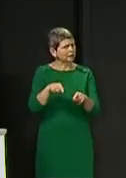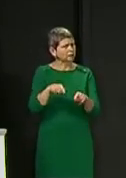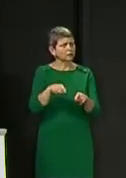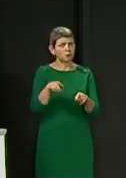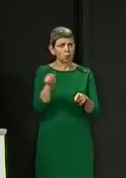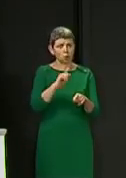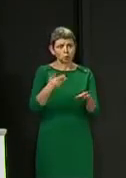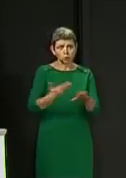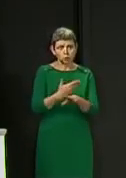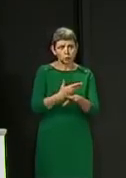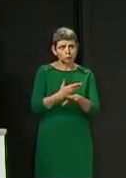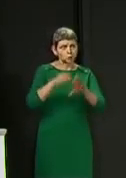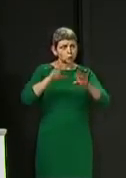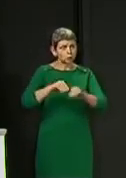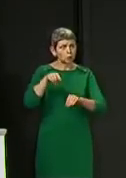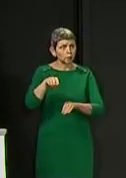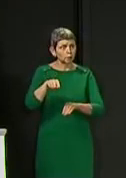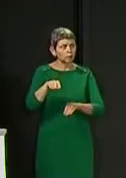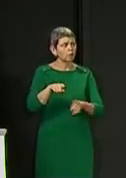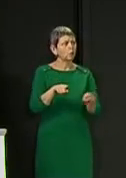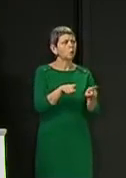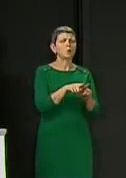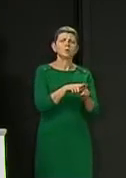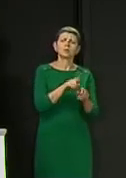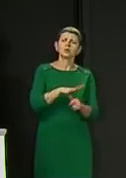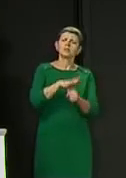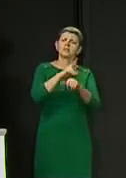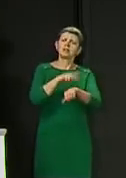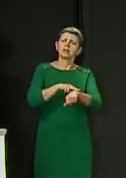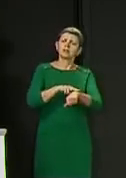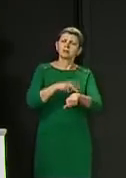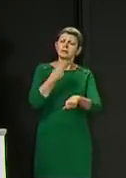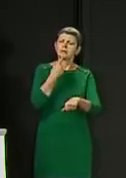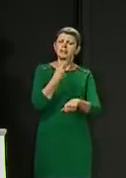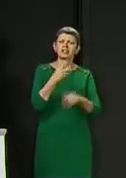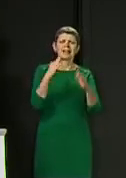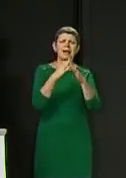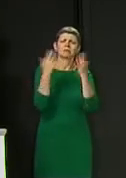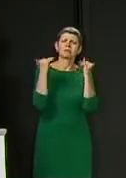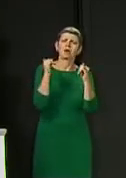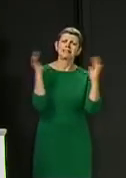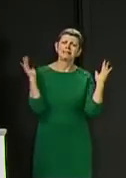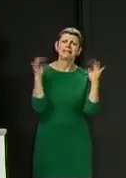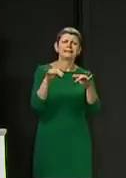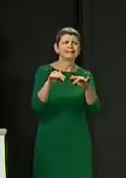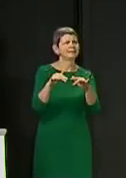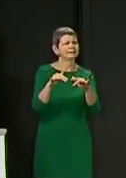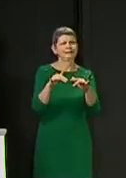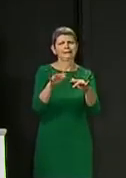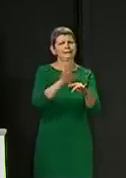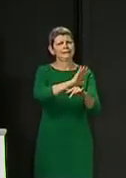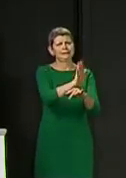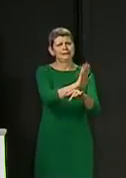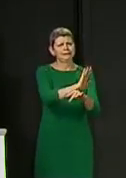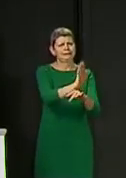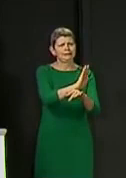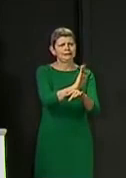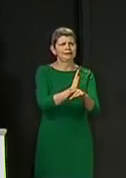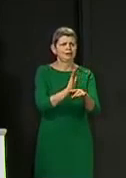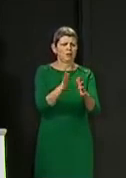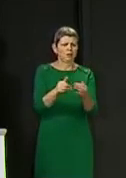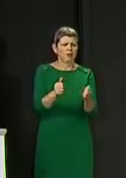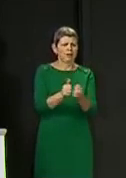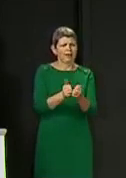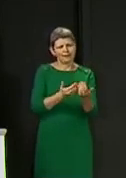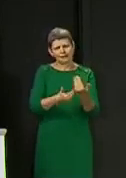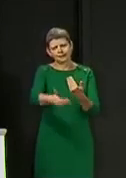And a question for the Chief Constable, you talked about the house parties that you're telling people not to have, particularly this weekend with the